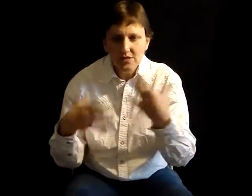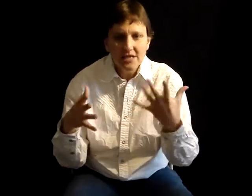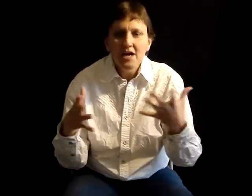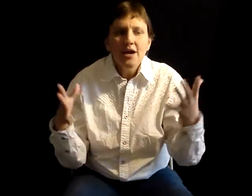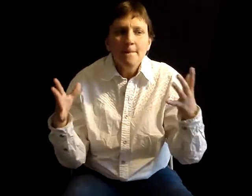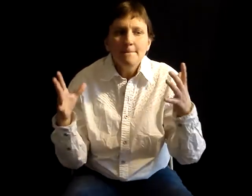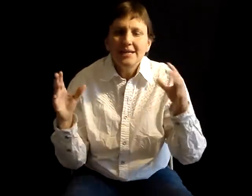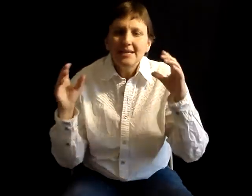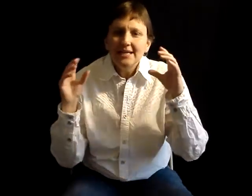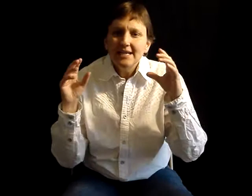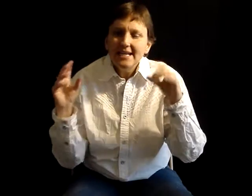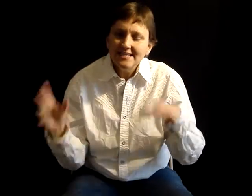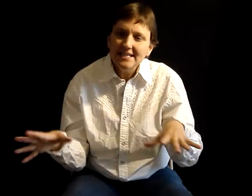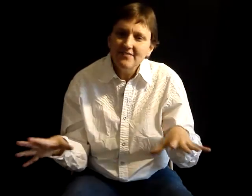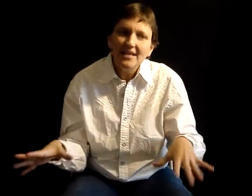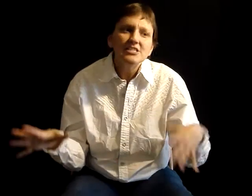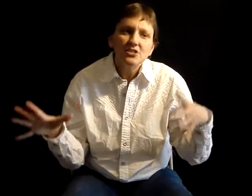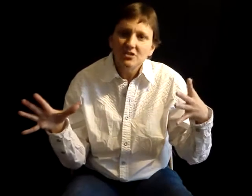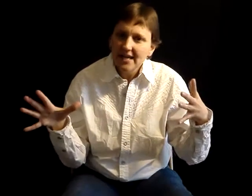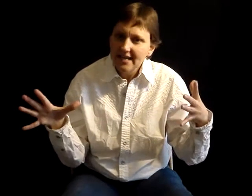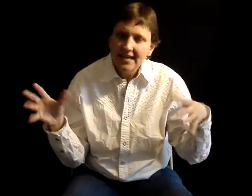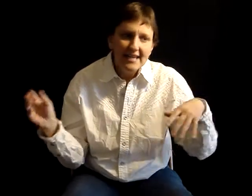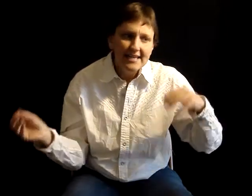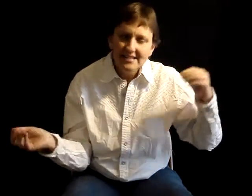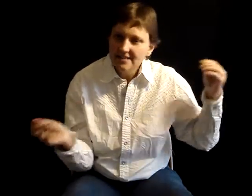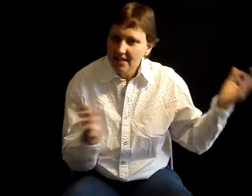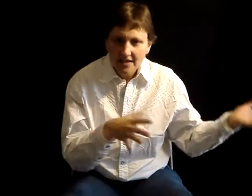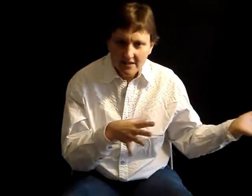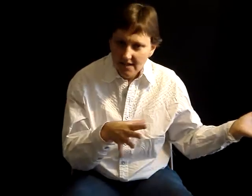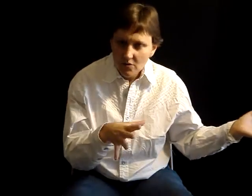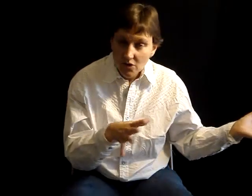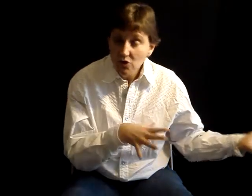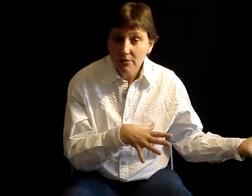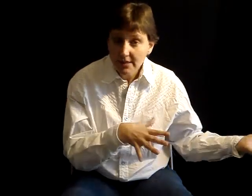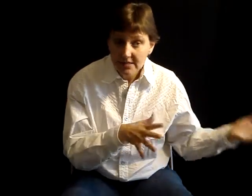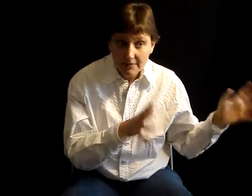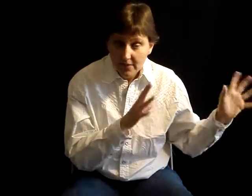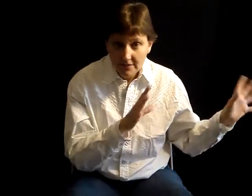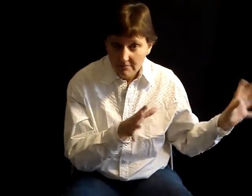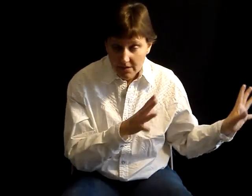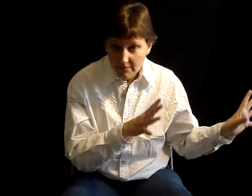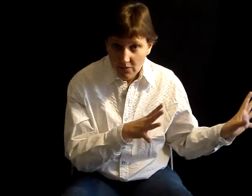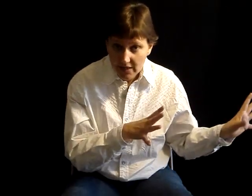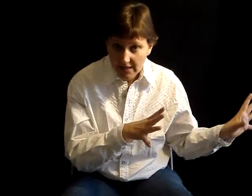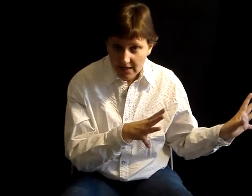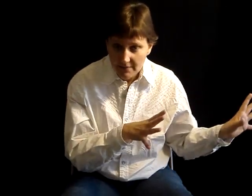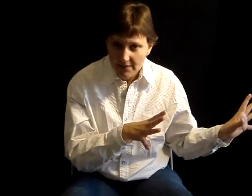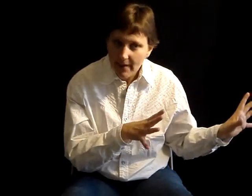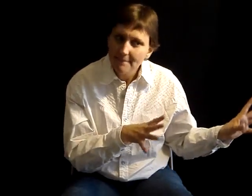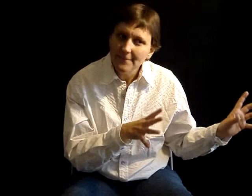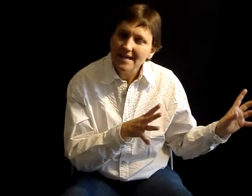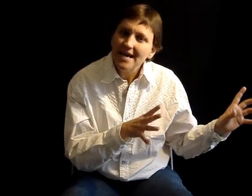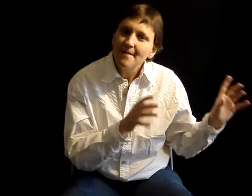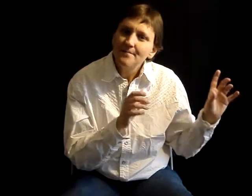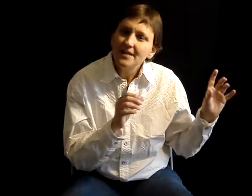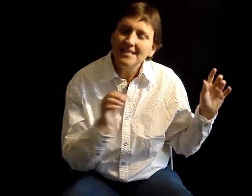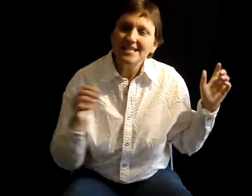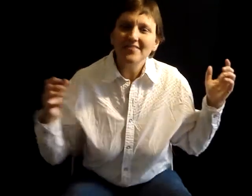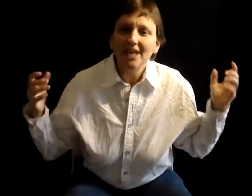wasn't. But he's an investor in it, and he used to be some bigwig in the company. But he's not the